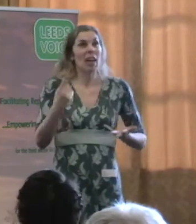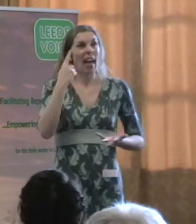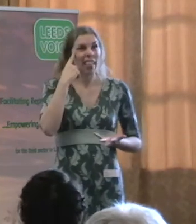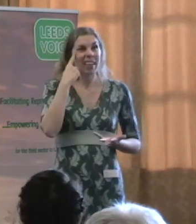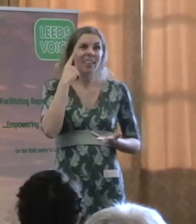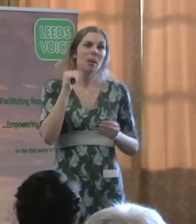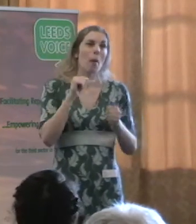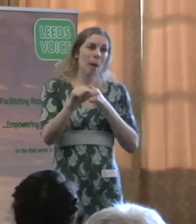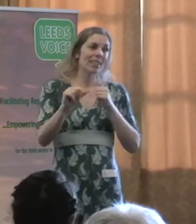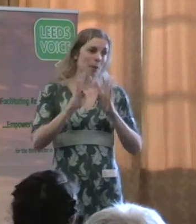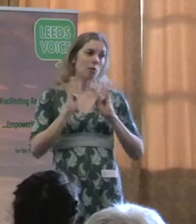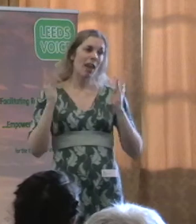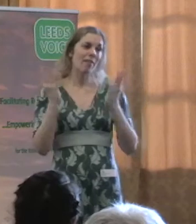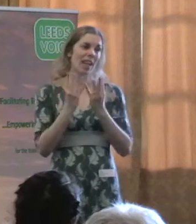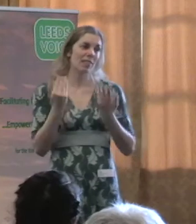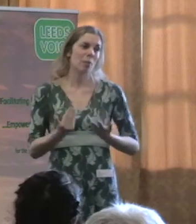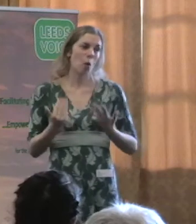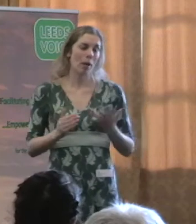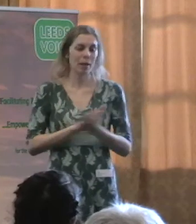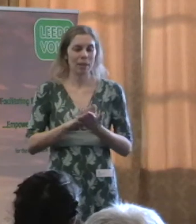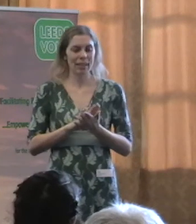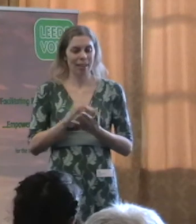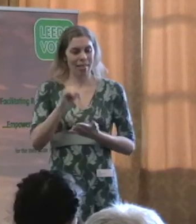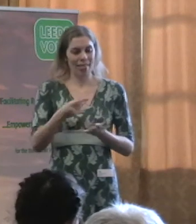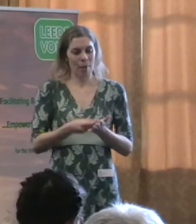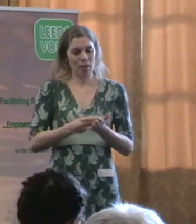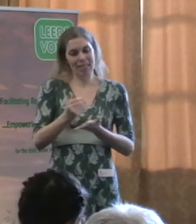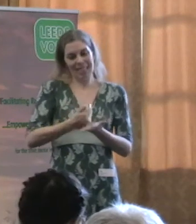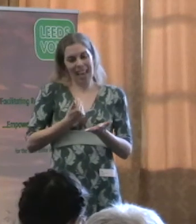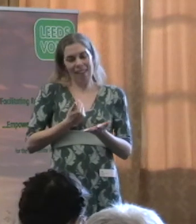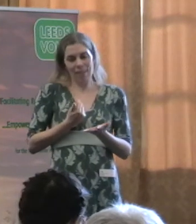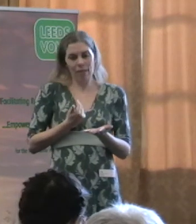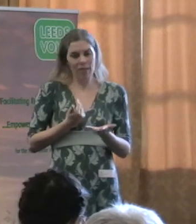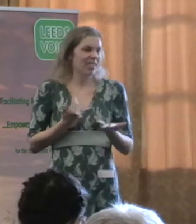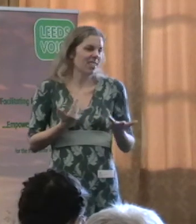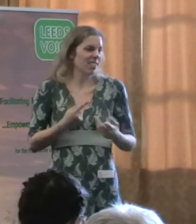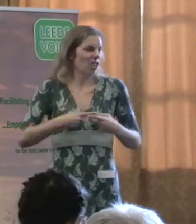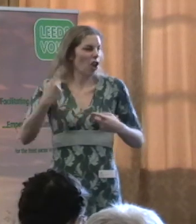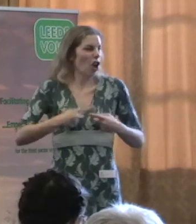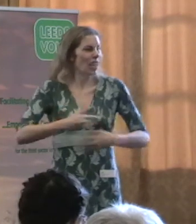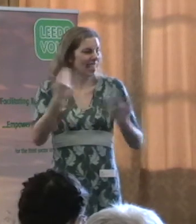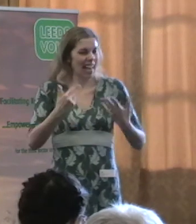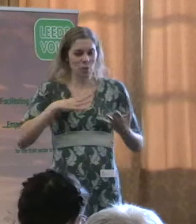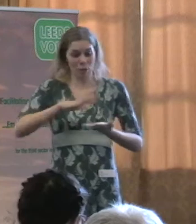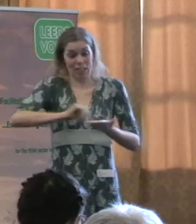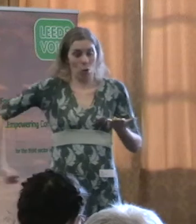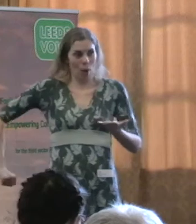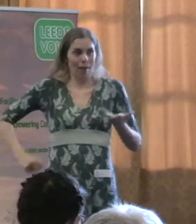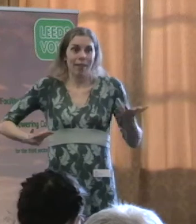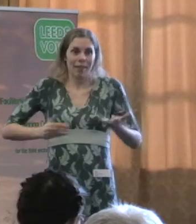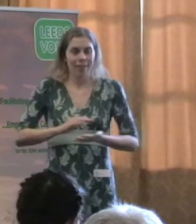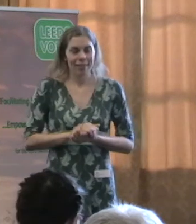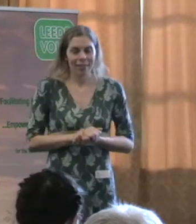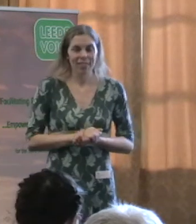at the moment, just so that we can get the show on the road, rather than being scared that it will be the swipe to help local